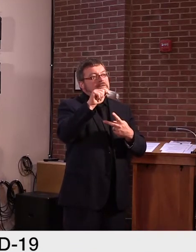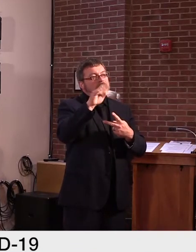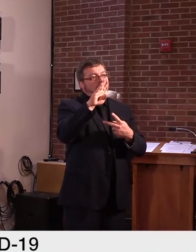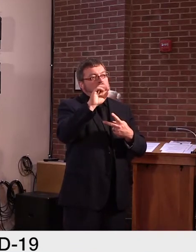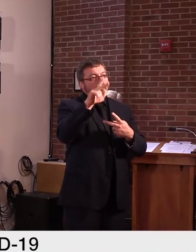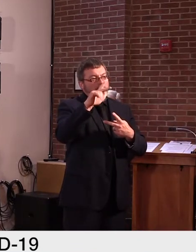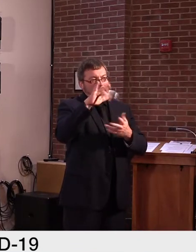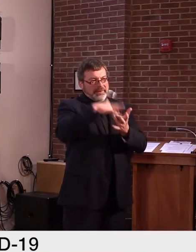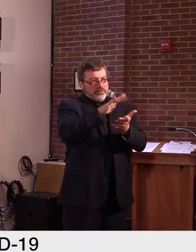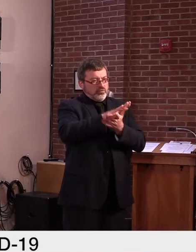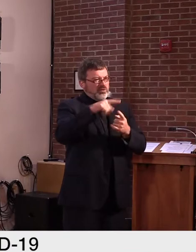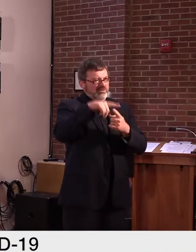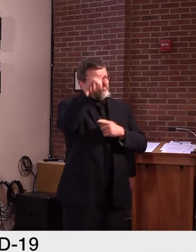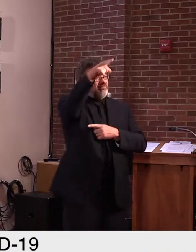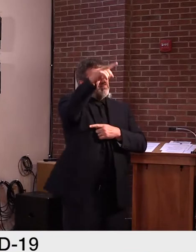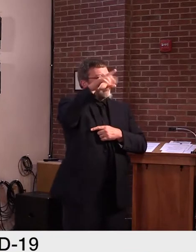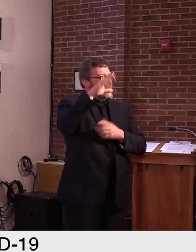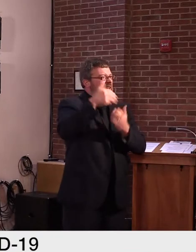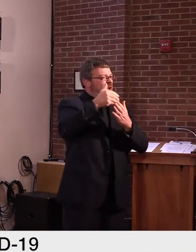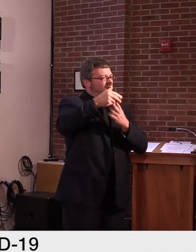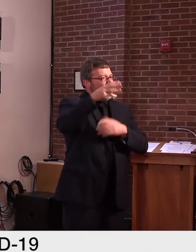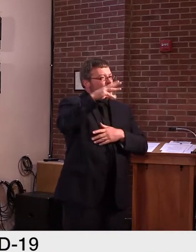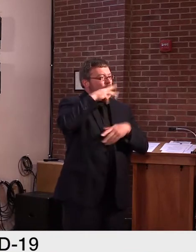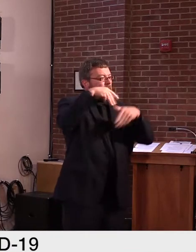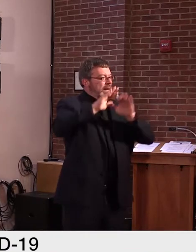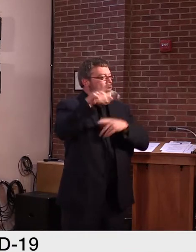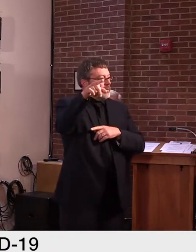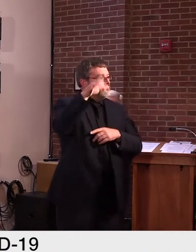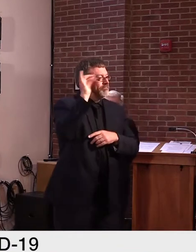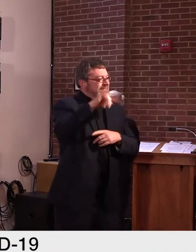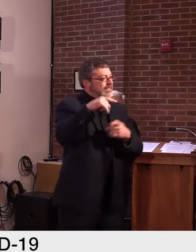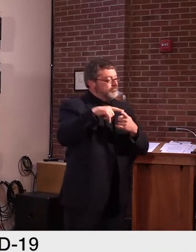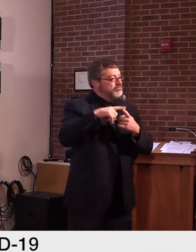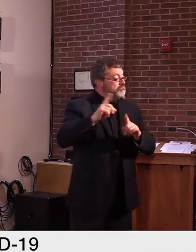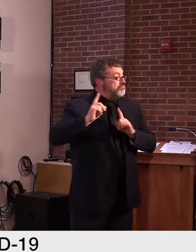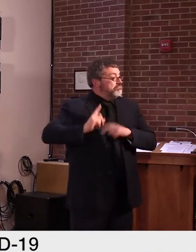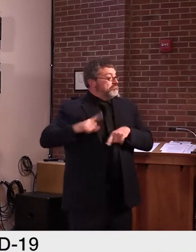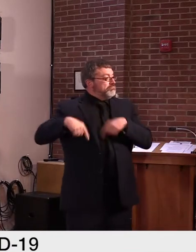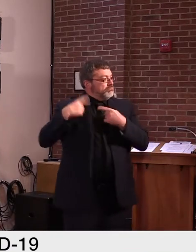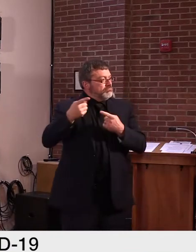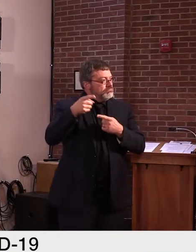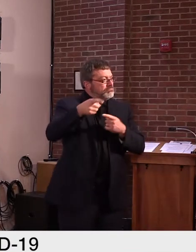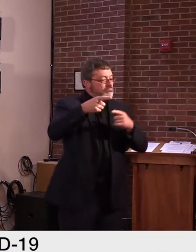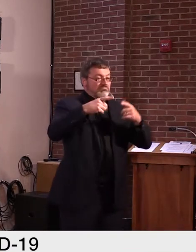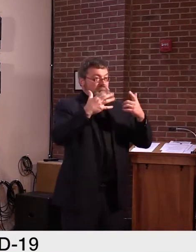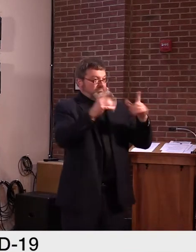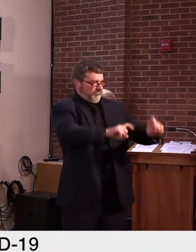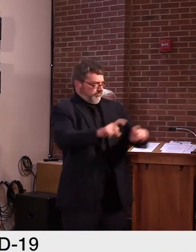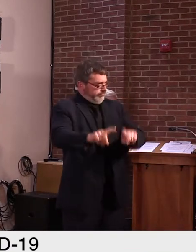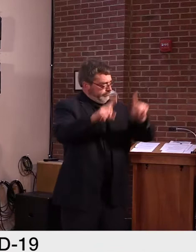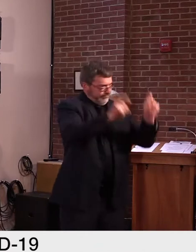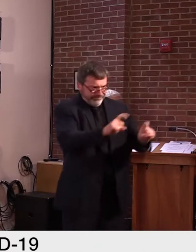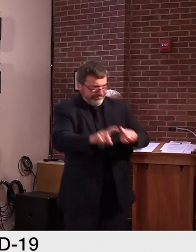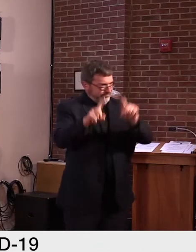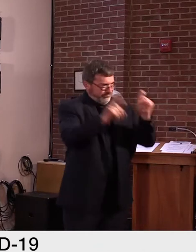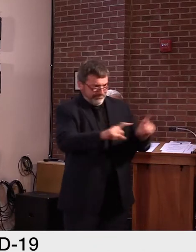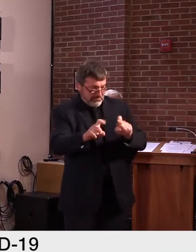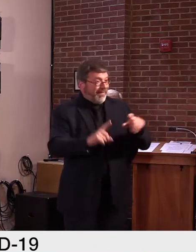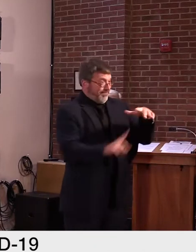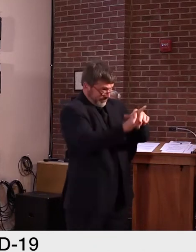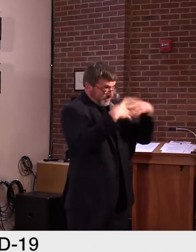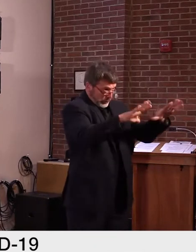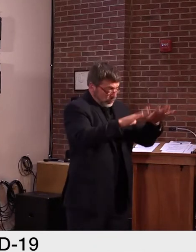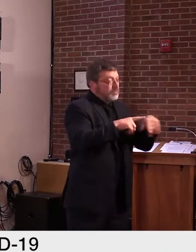Wednesday. The good news is that, thus far, all tests have been negative. Anyone